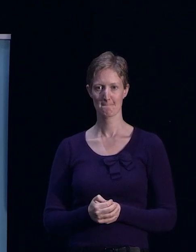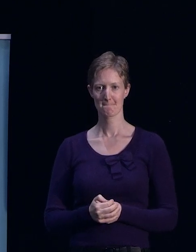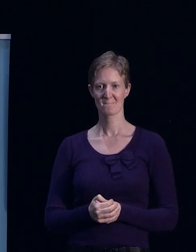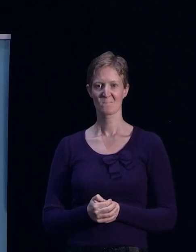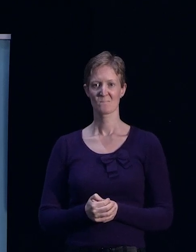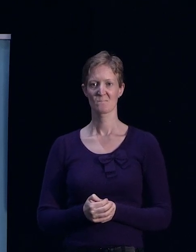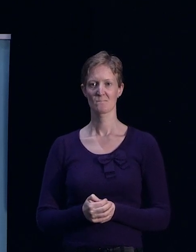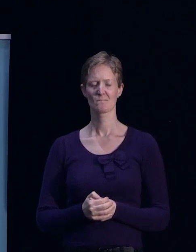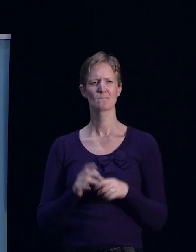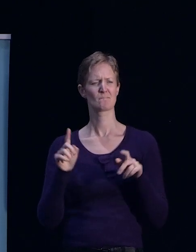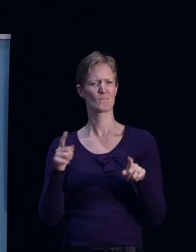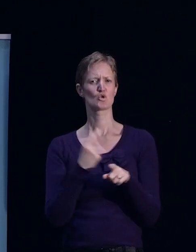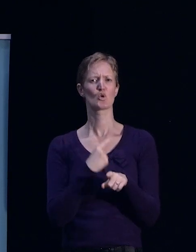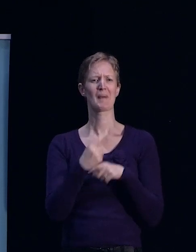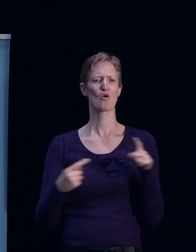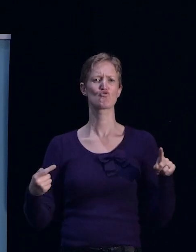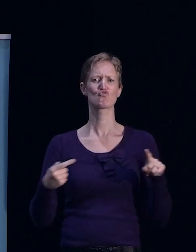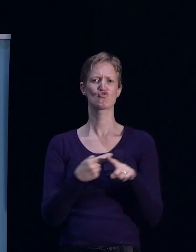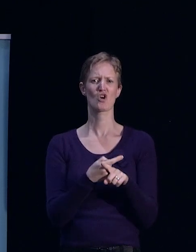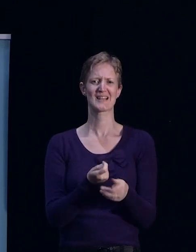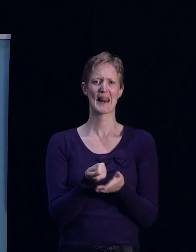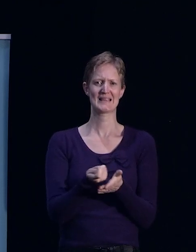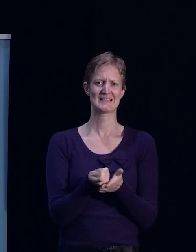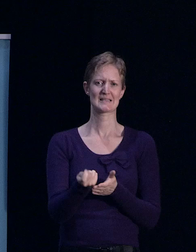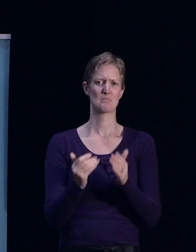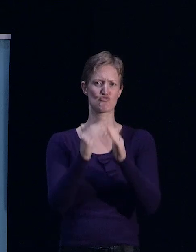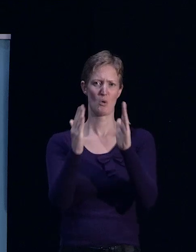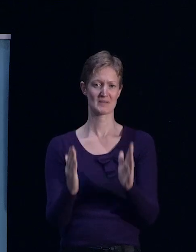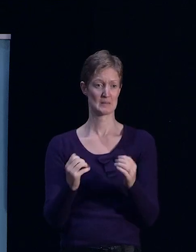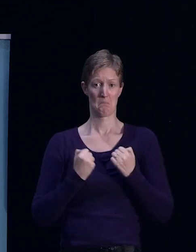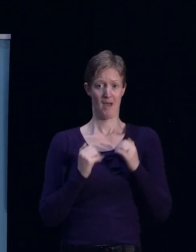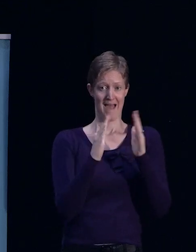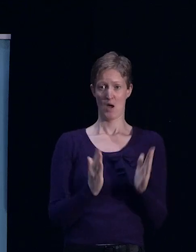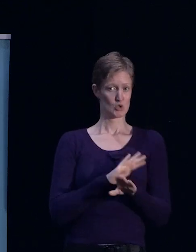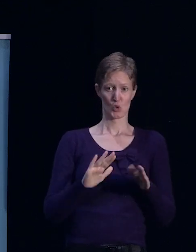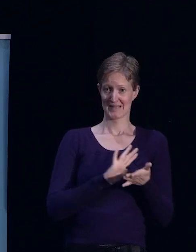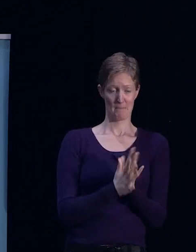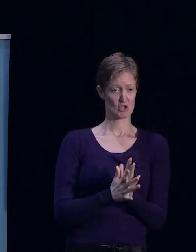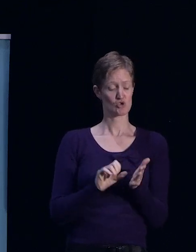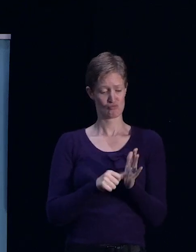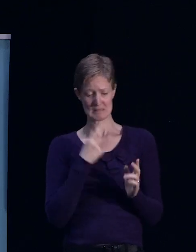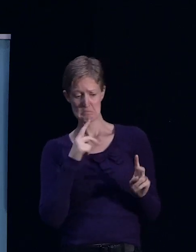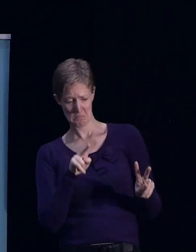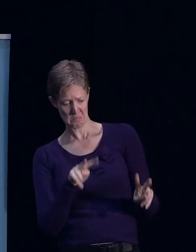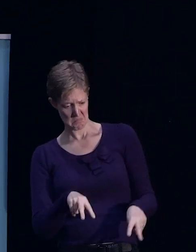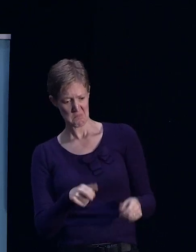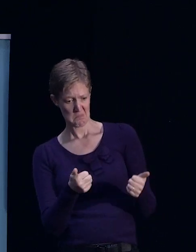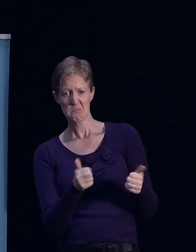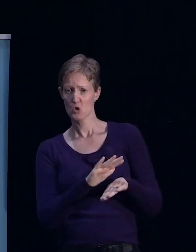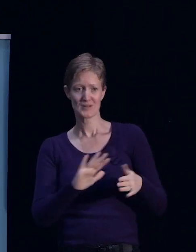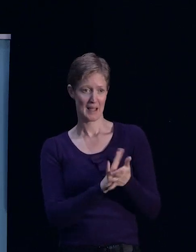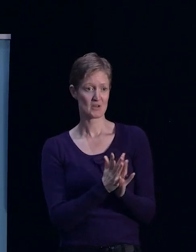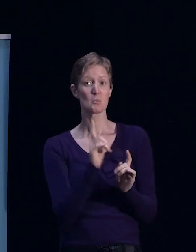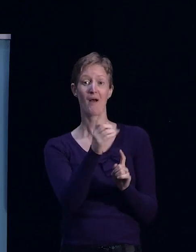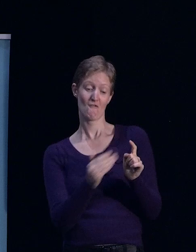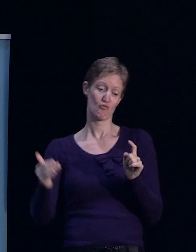Cross-lease properties. Mine is not damaged, and the insurance company are quite happy with that. But the one at the front